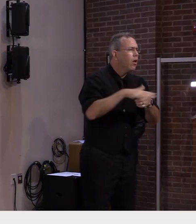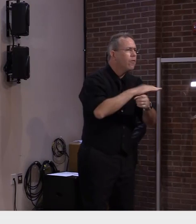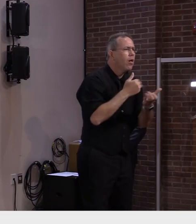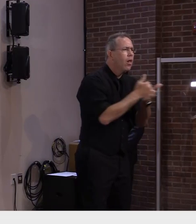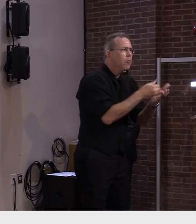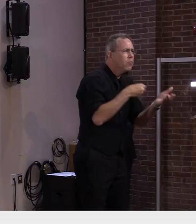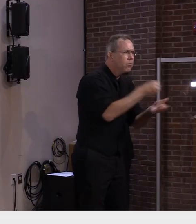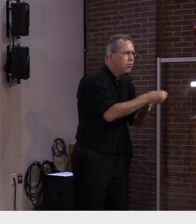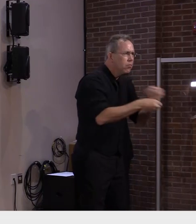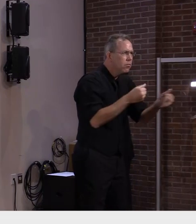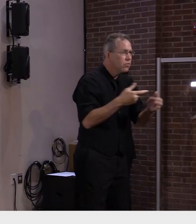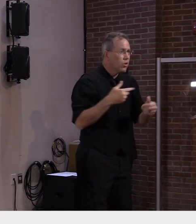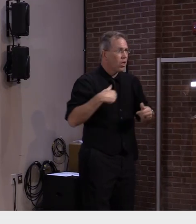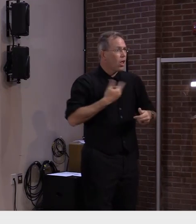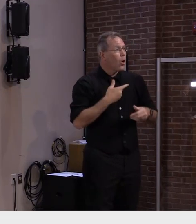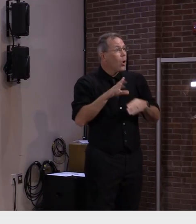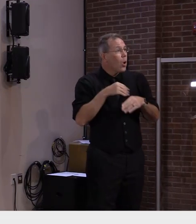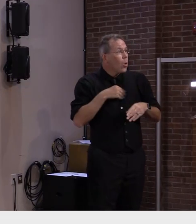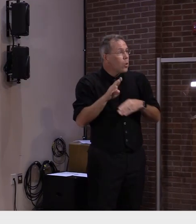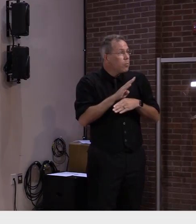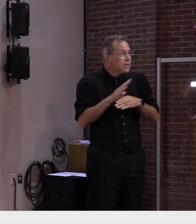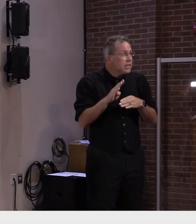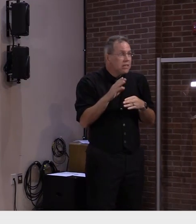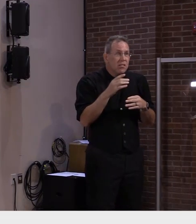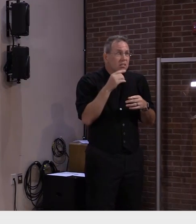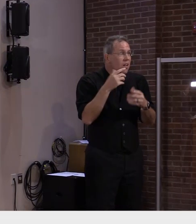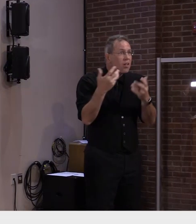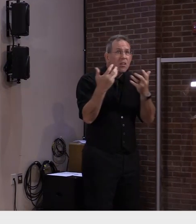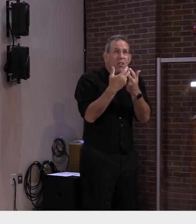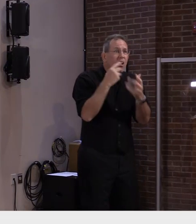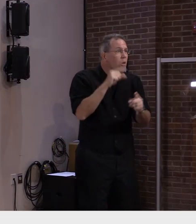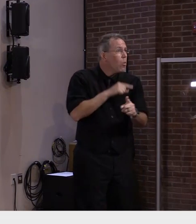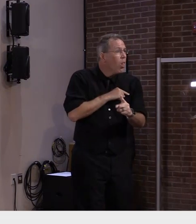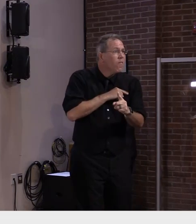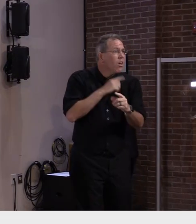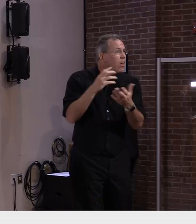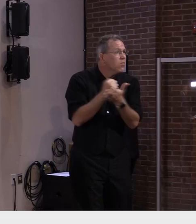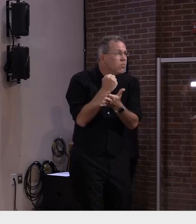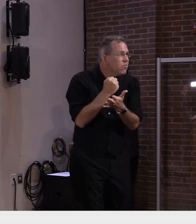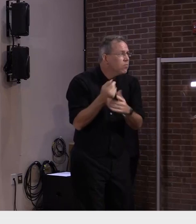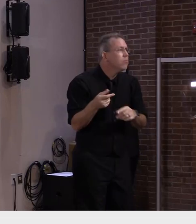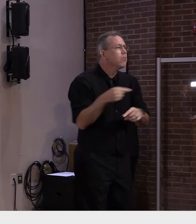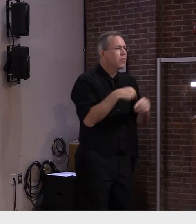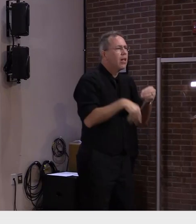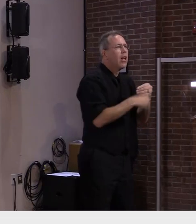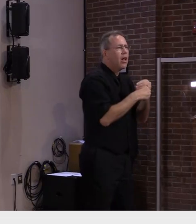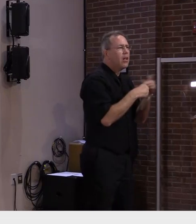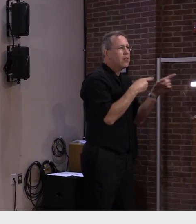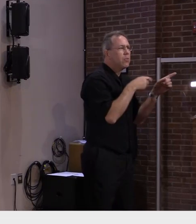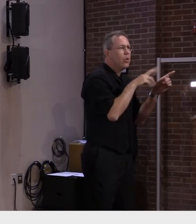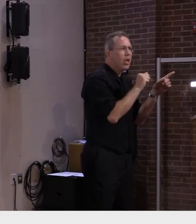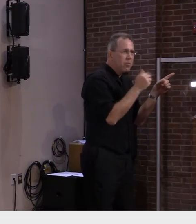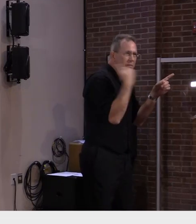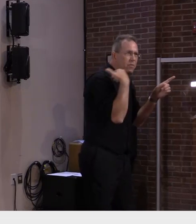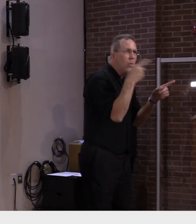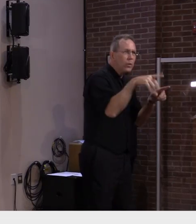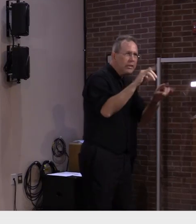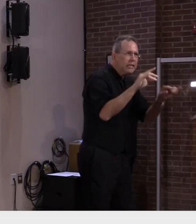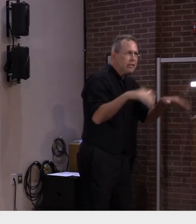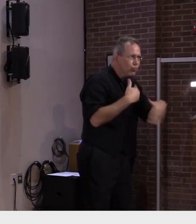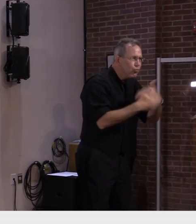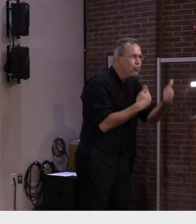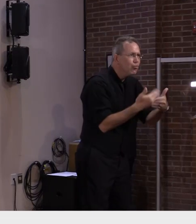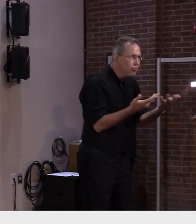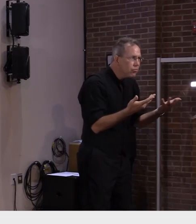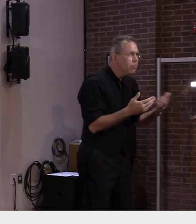and others who did not qualify for traditional unemployment pandemic emergency unemployment compensation or PEUC